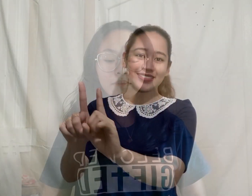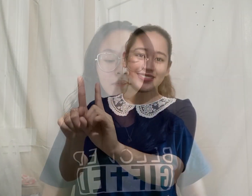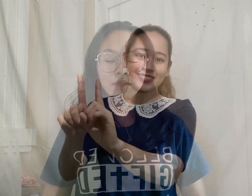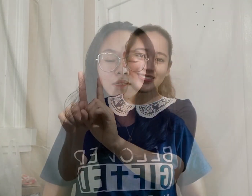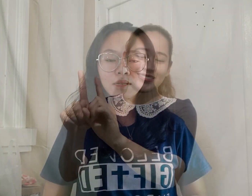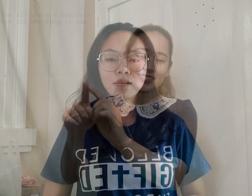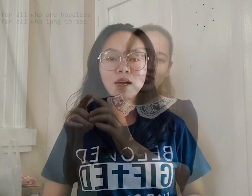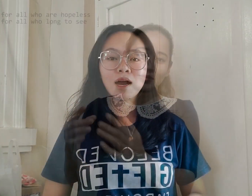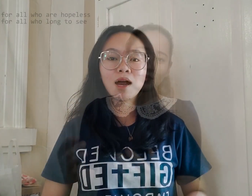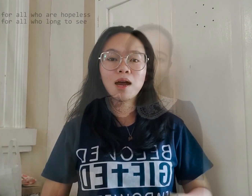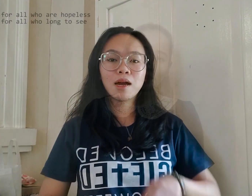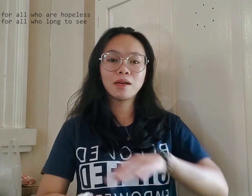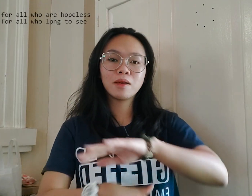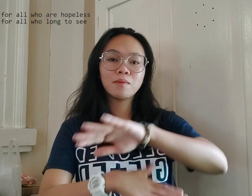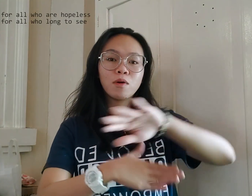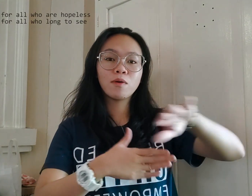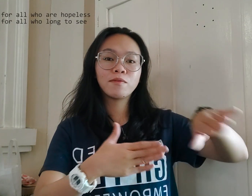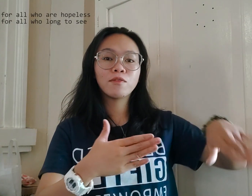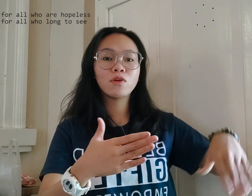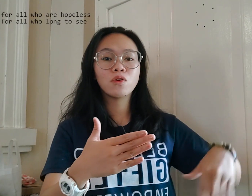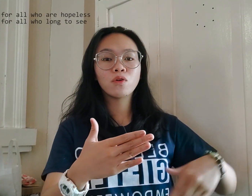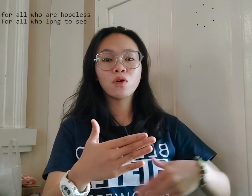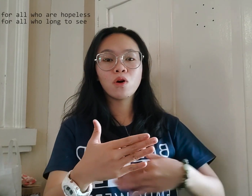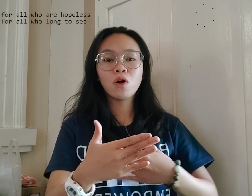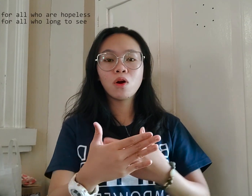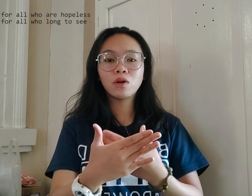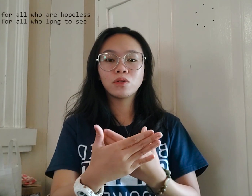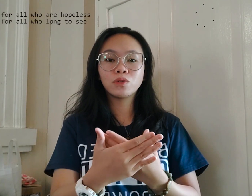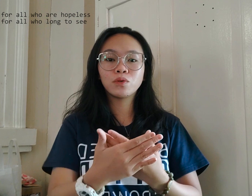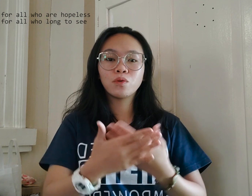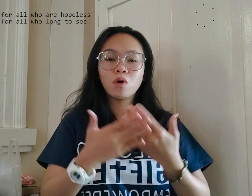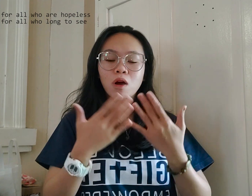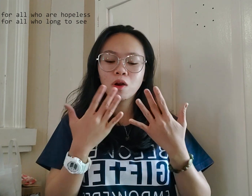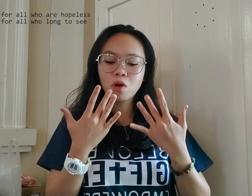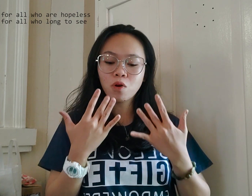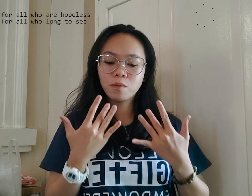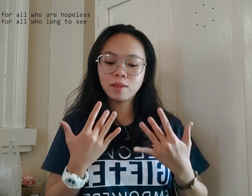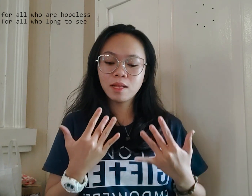I am hope for all who are hopeless,